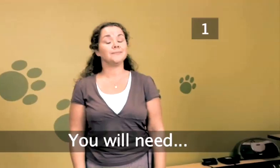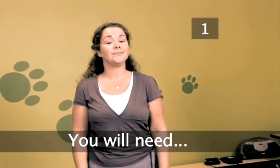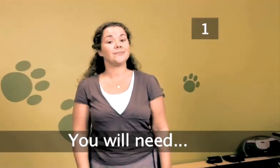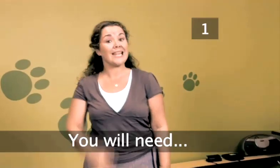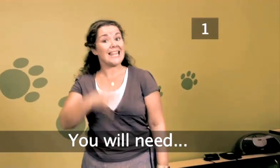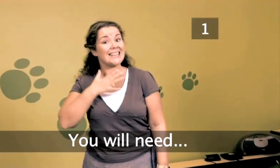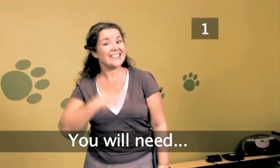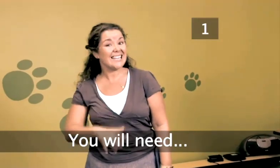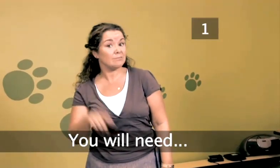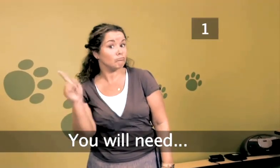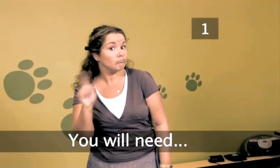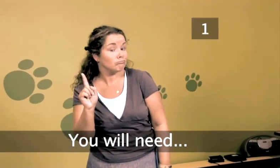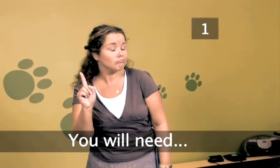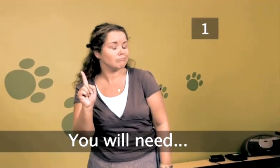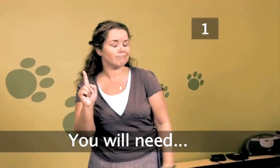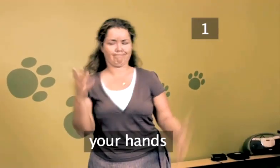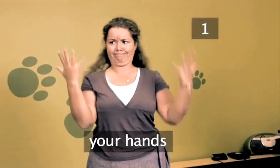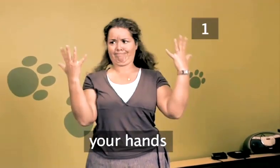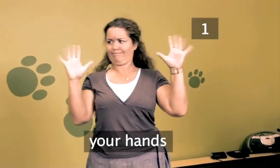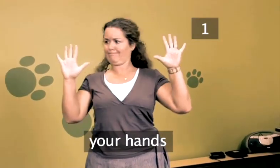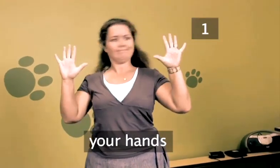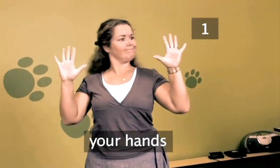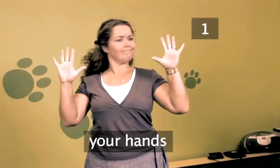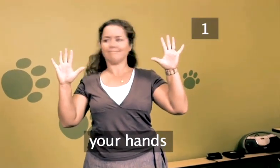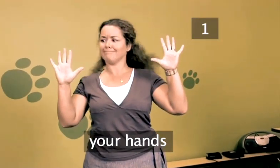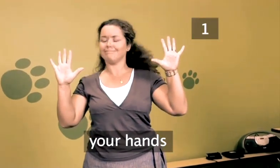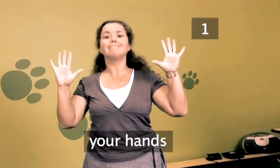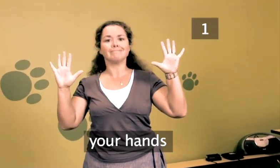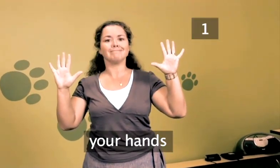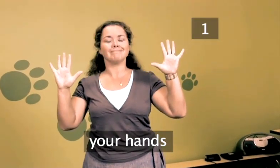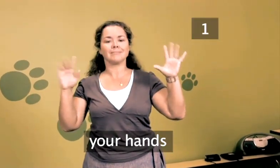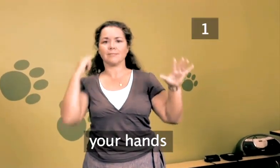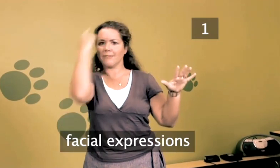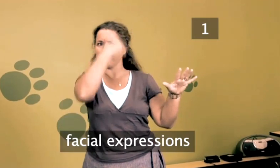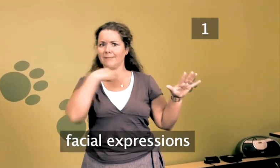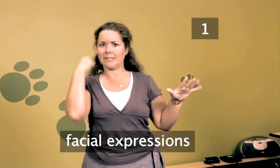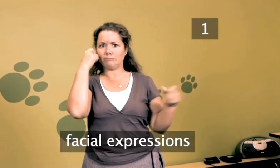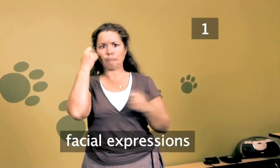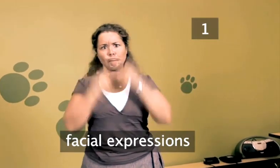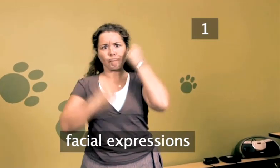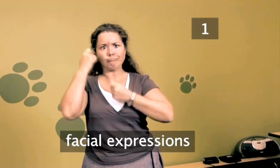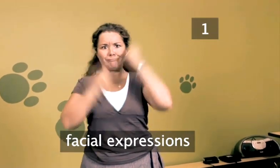Step 1. You will need Your hands Lots of facial expressions